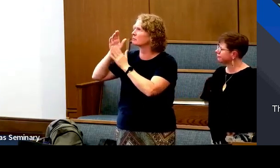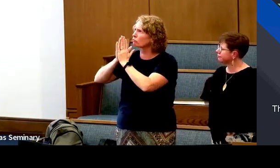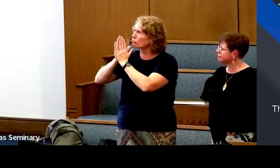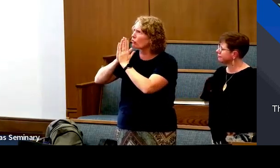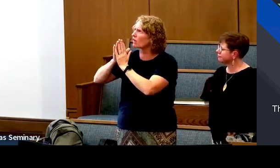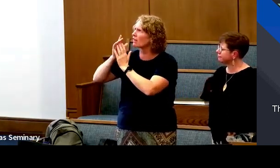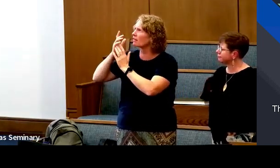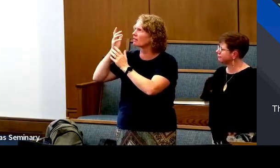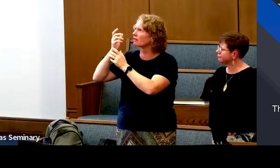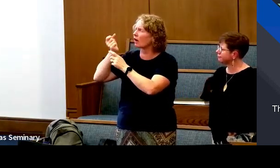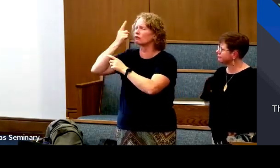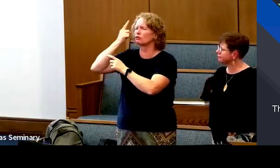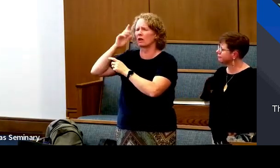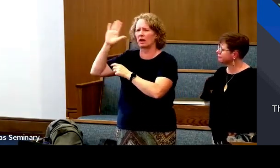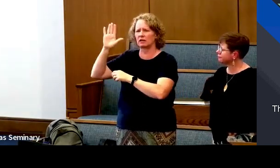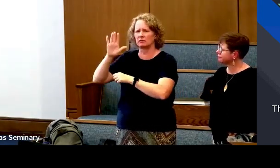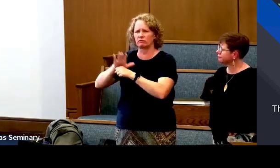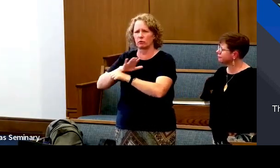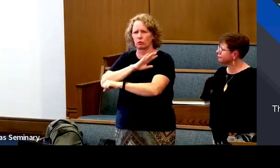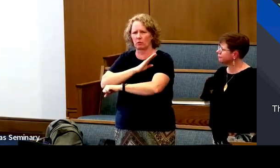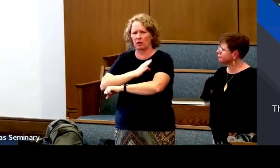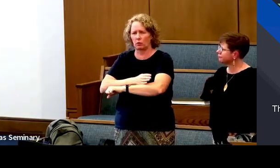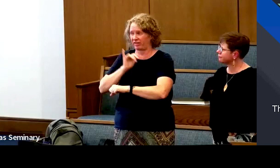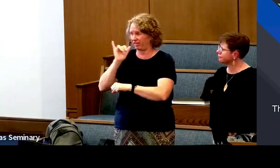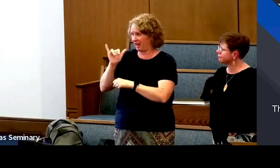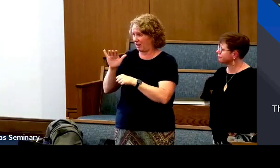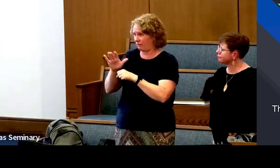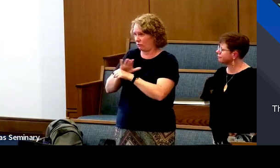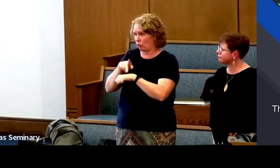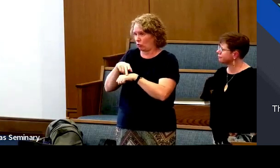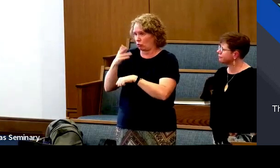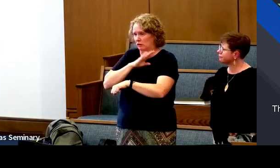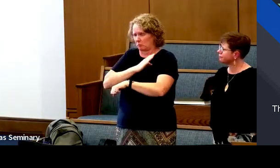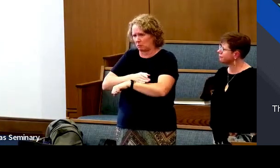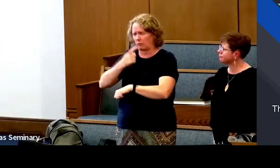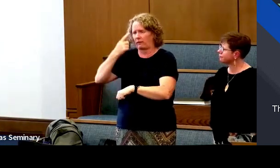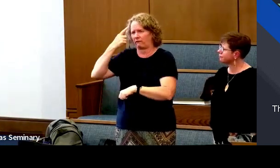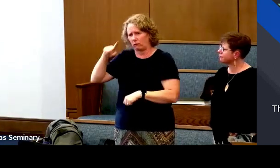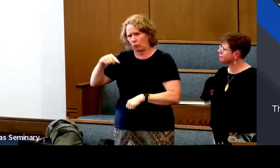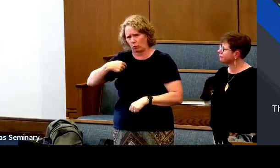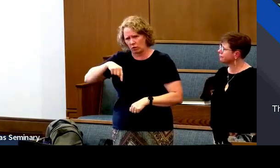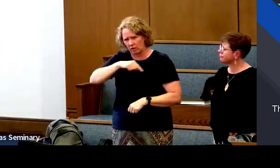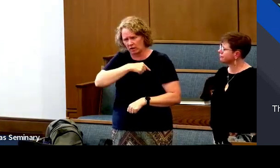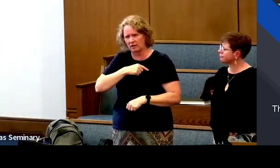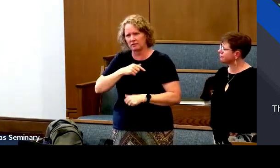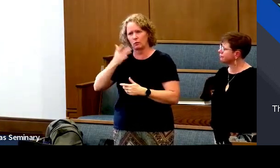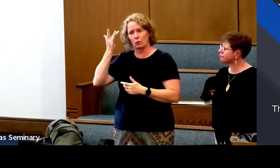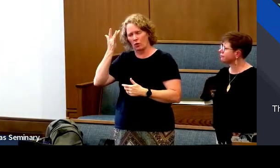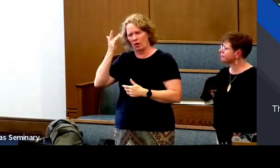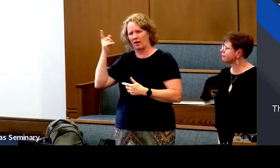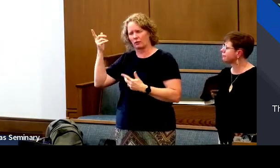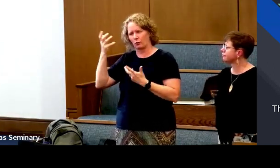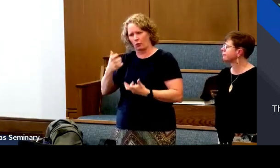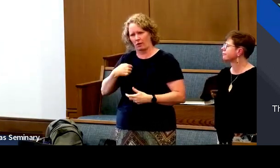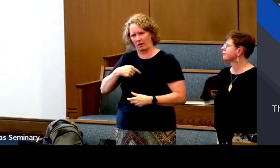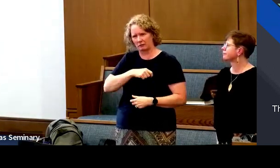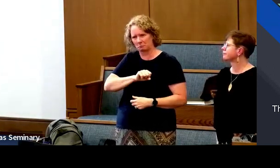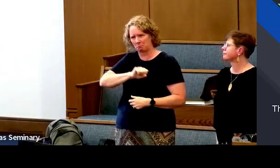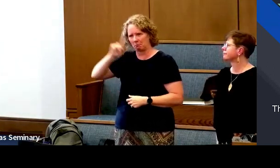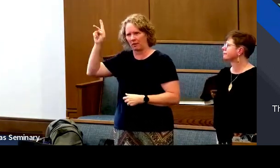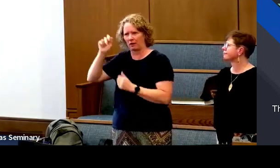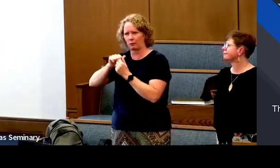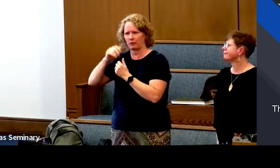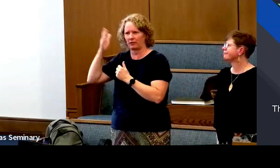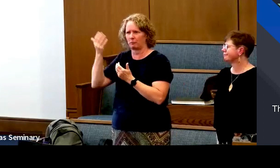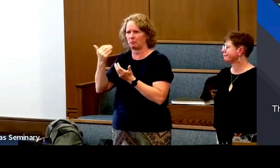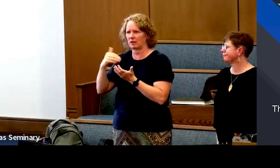Rely on the Holy Ghost. Pray that you can understand the full power of the priesthood. The priesthood power is for us,